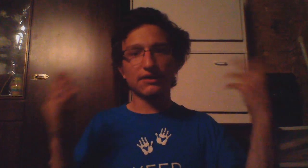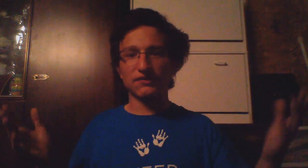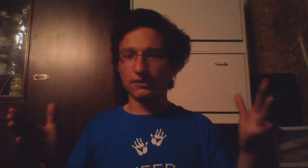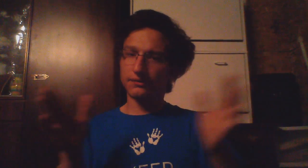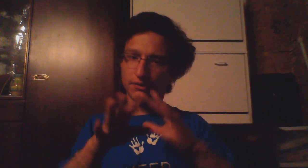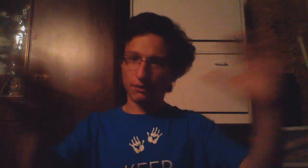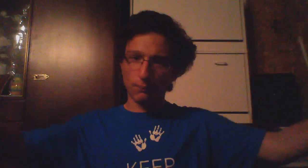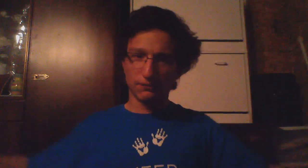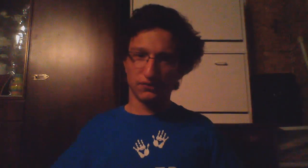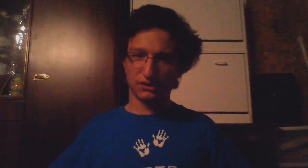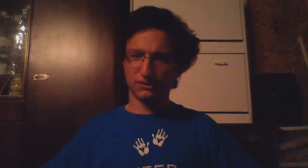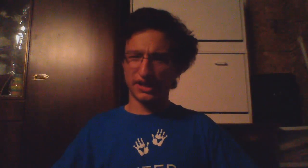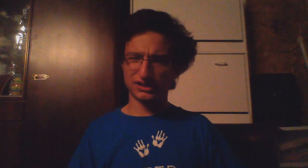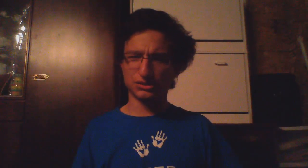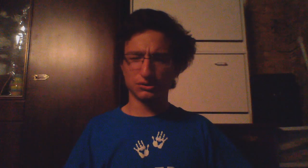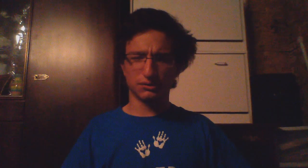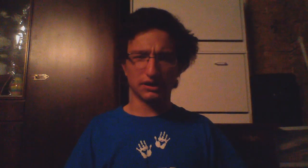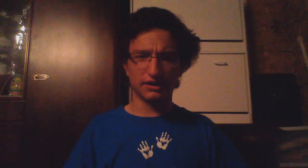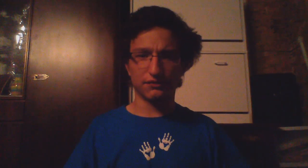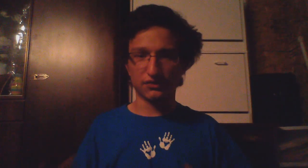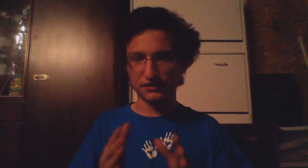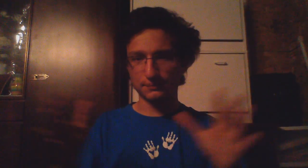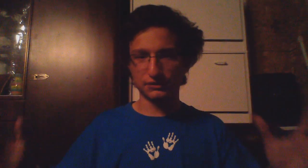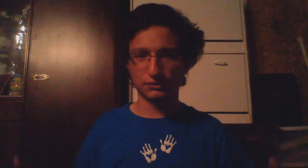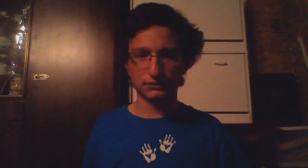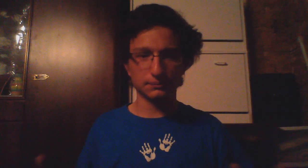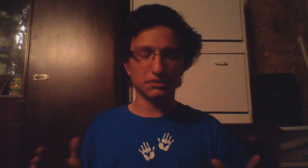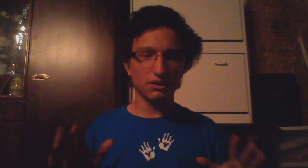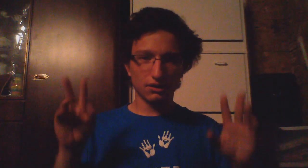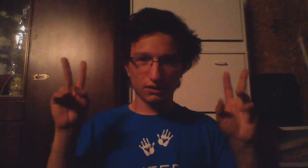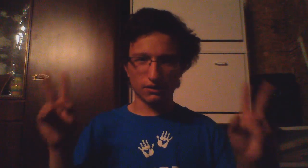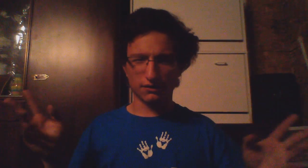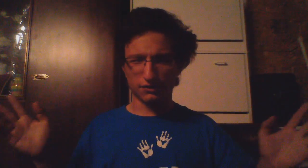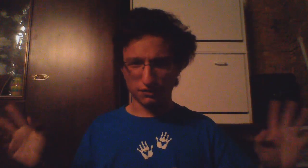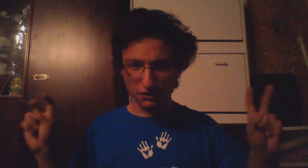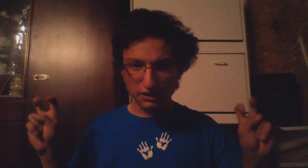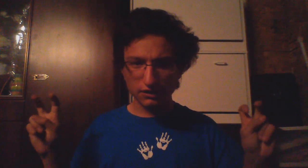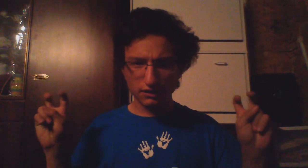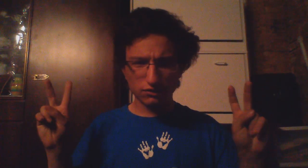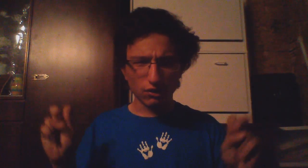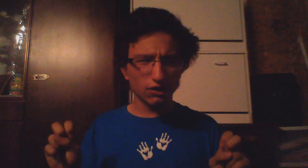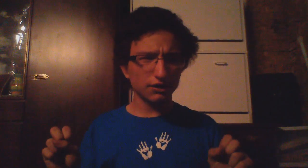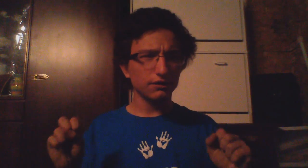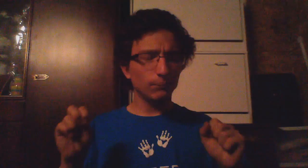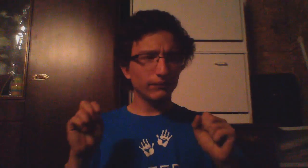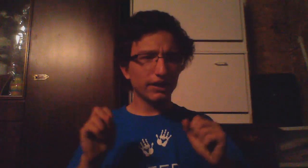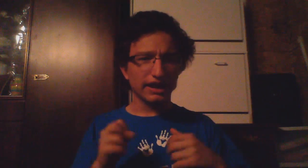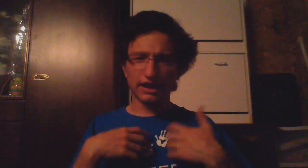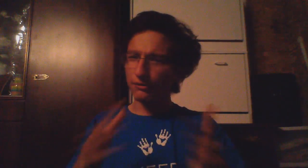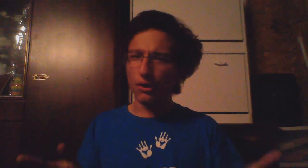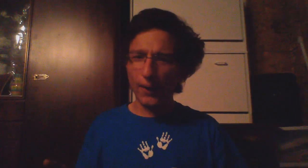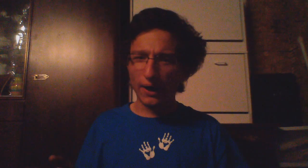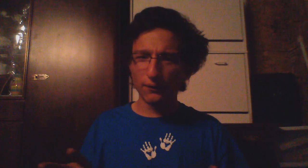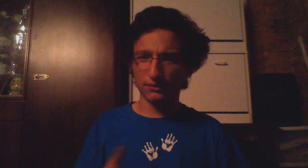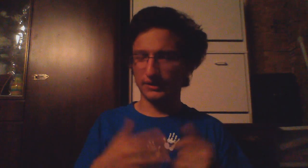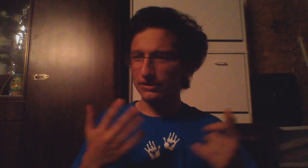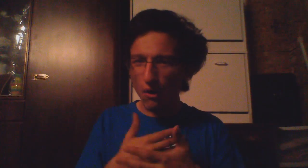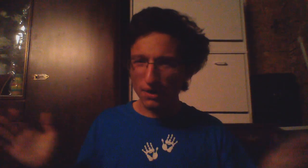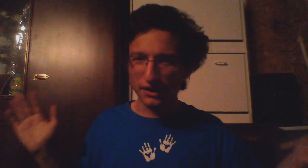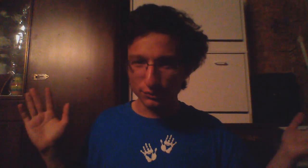have a open field next to uh the freshman dorms called the Greek lawn and I'd go out when no one else